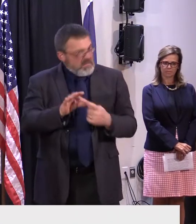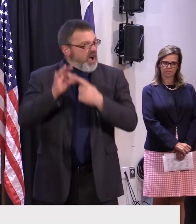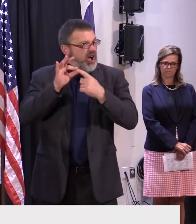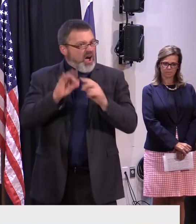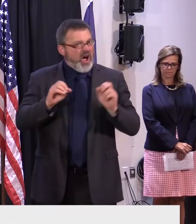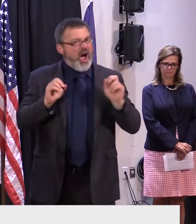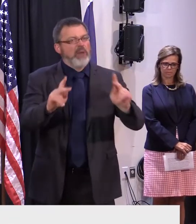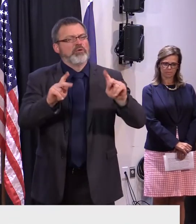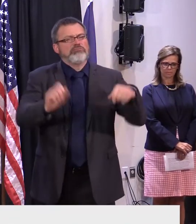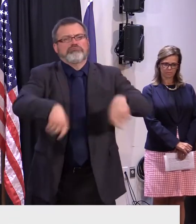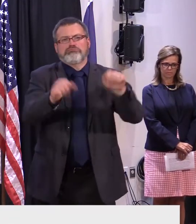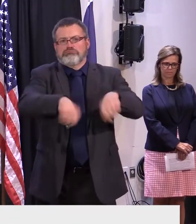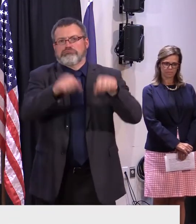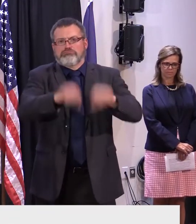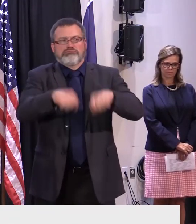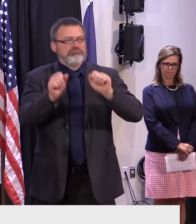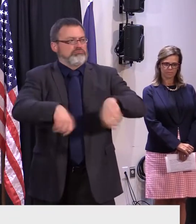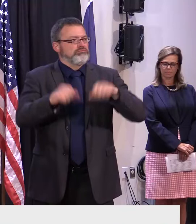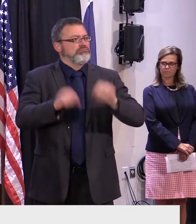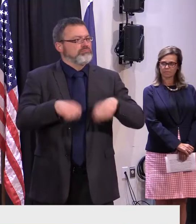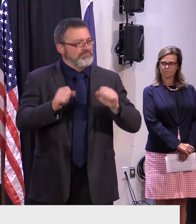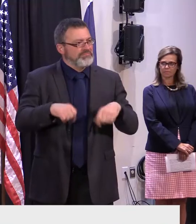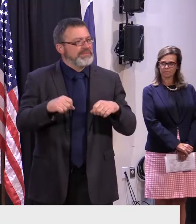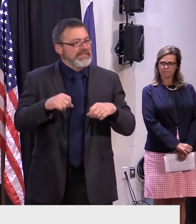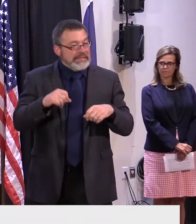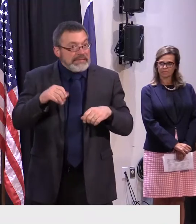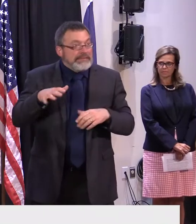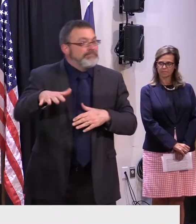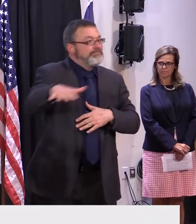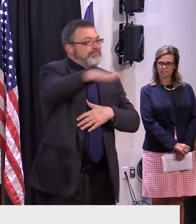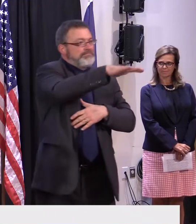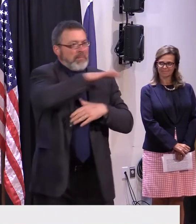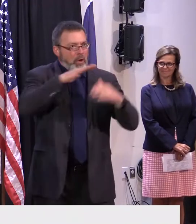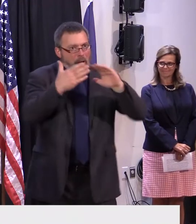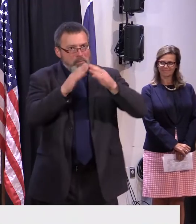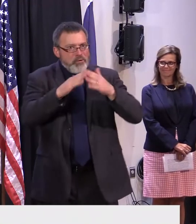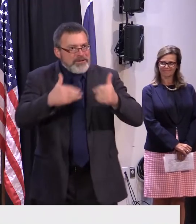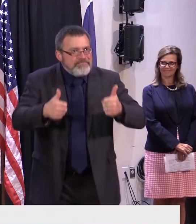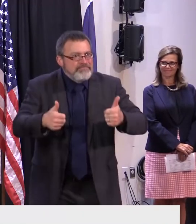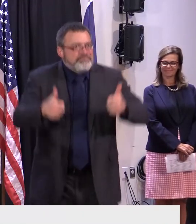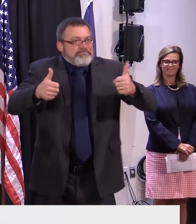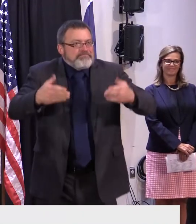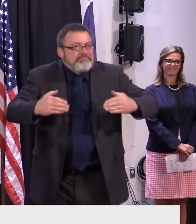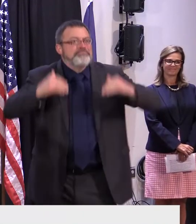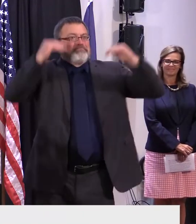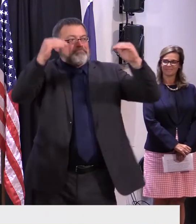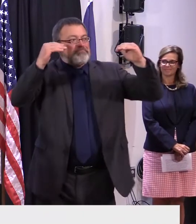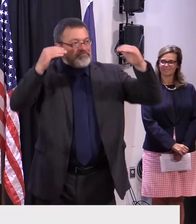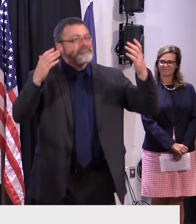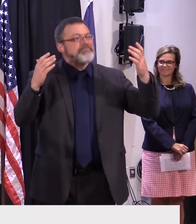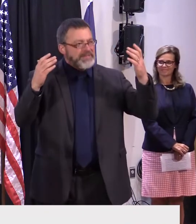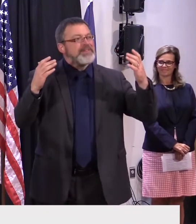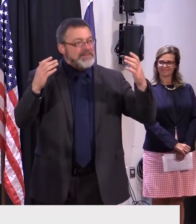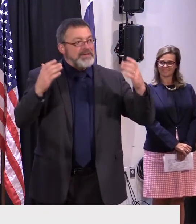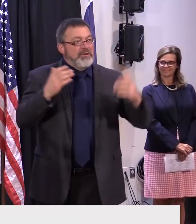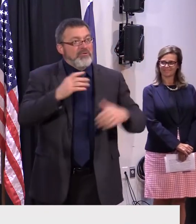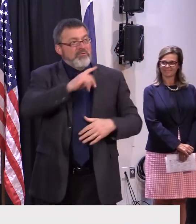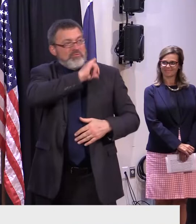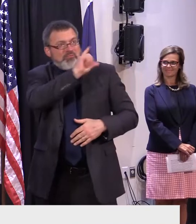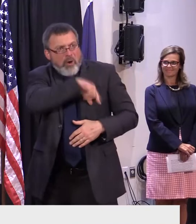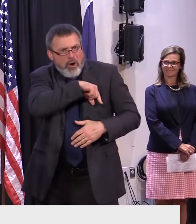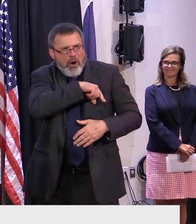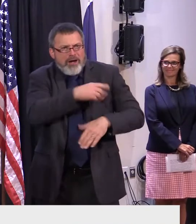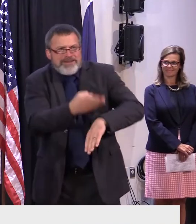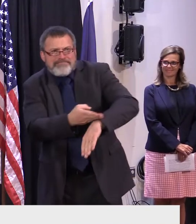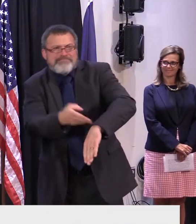communities and continue to heighten Vermont's reputation as a great place to live, work, and play as we recruit